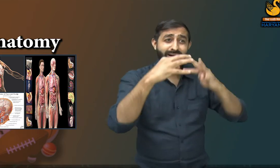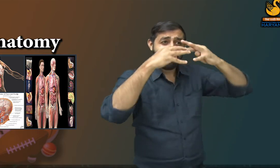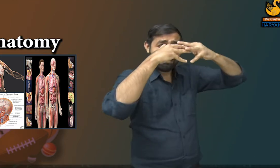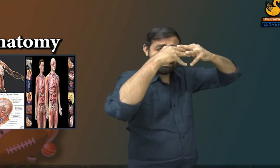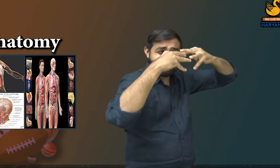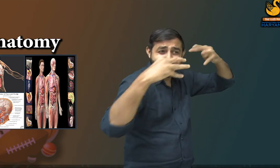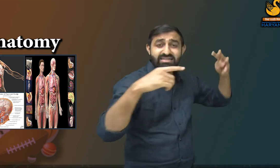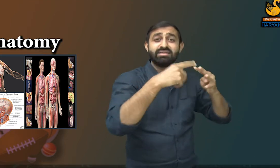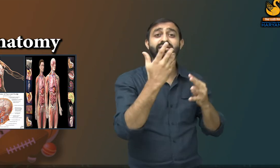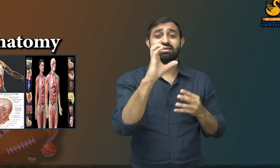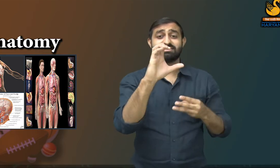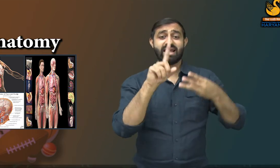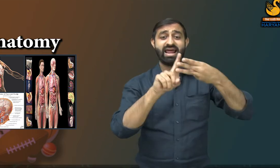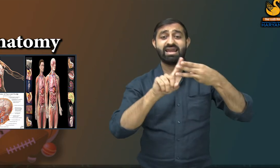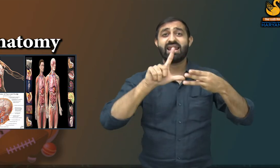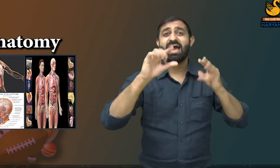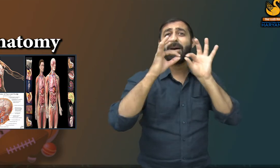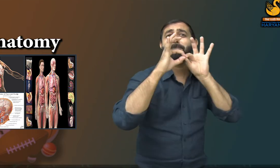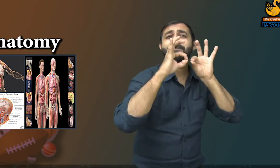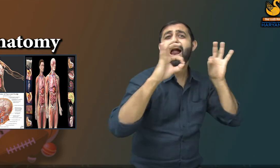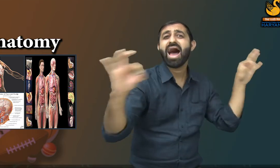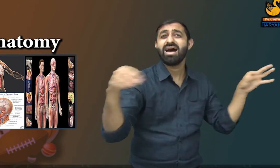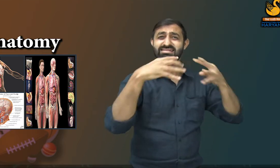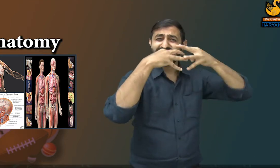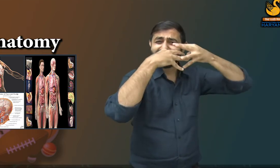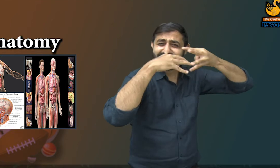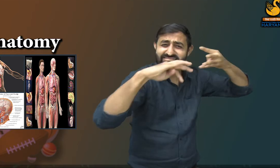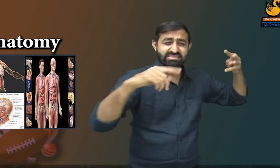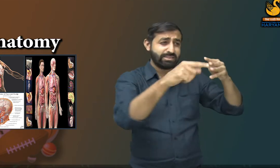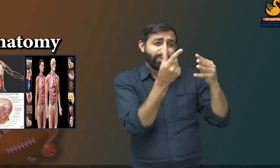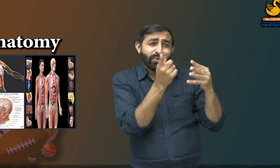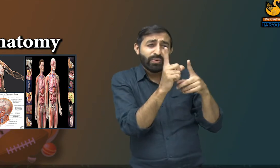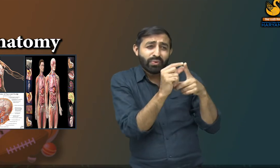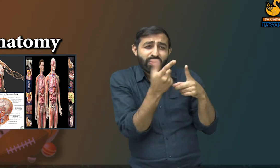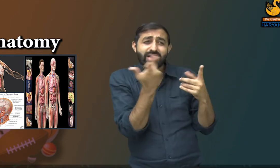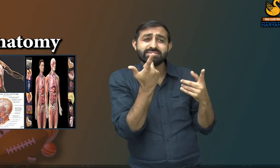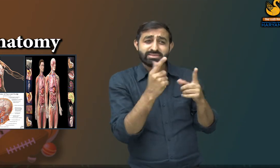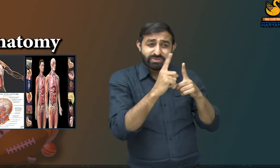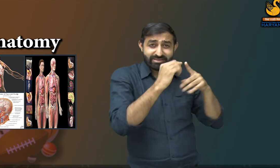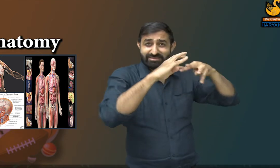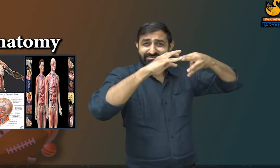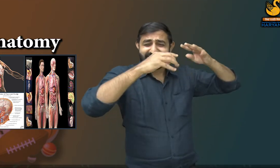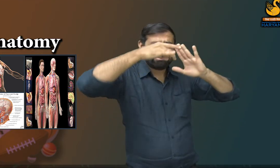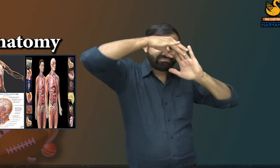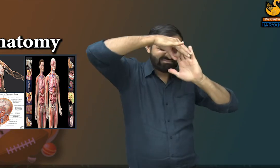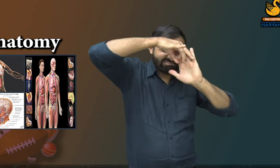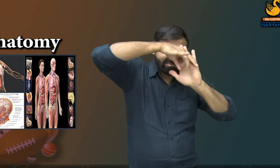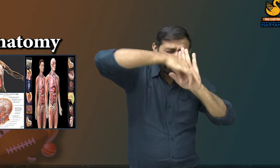-parts. The human body is composed of trillions of cells. They provide structure and support for the body.